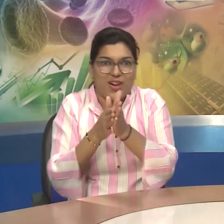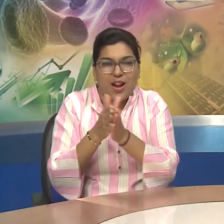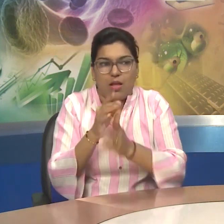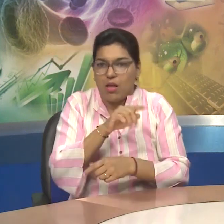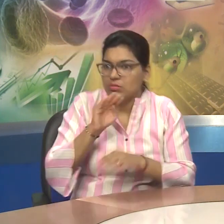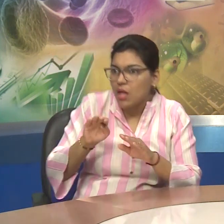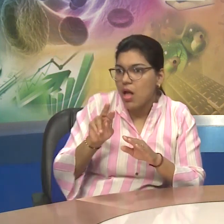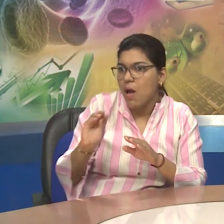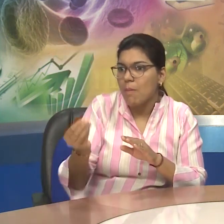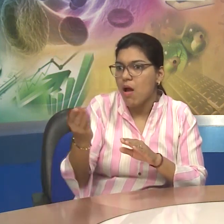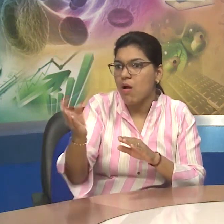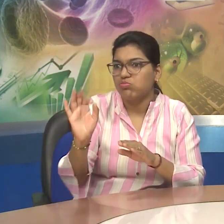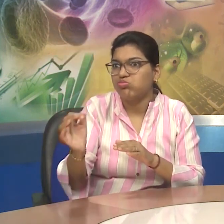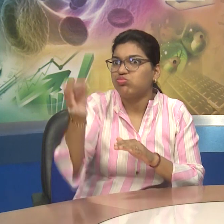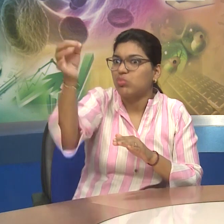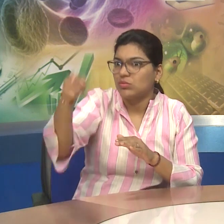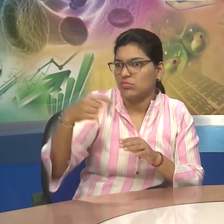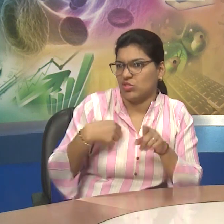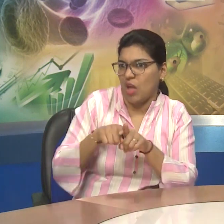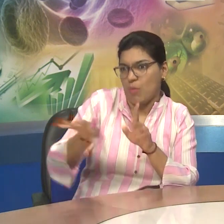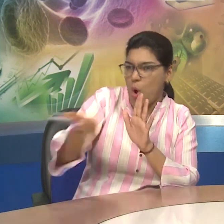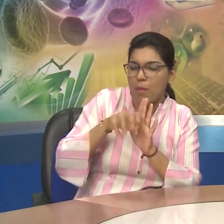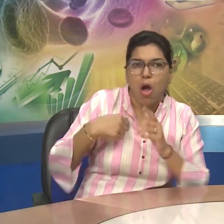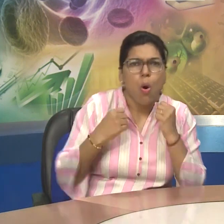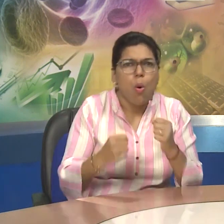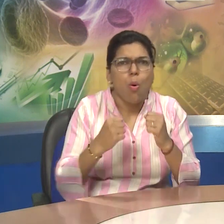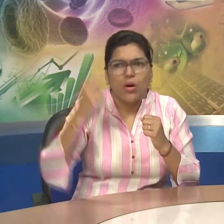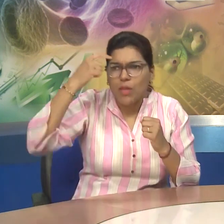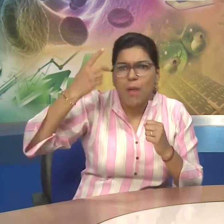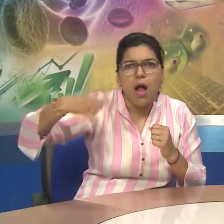And Find it difficult To cope up